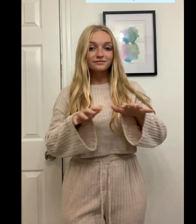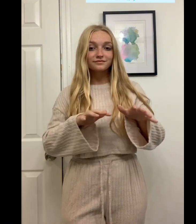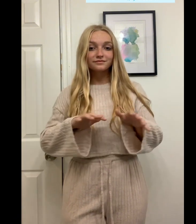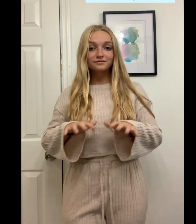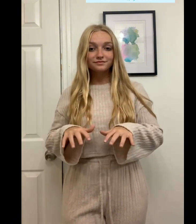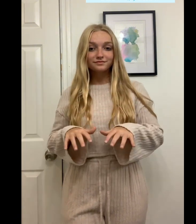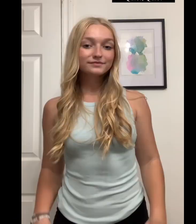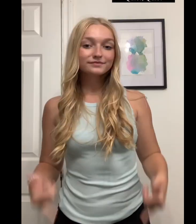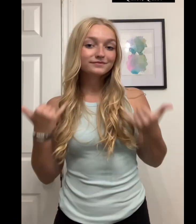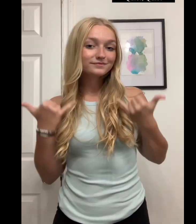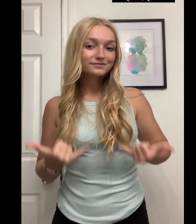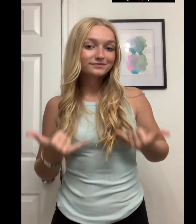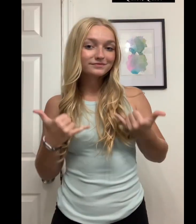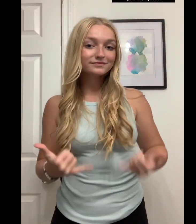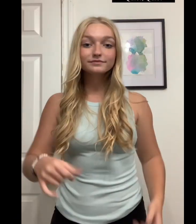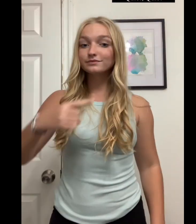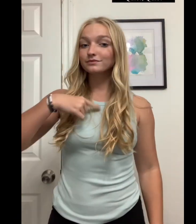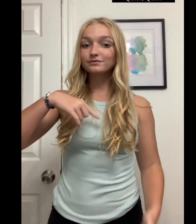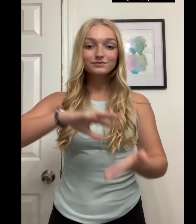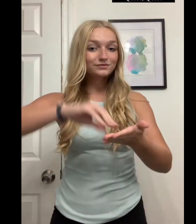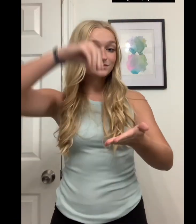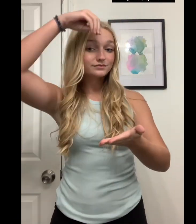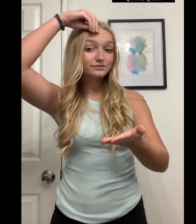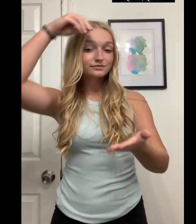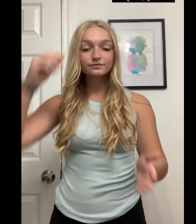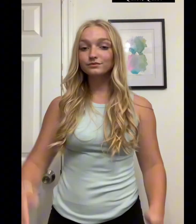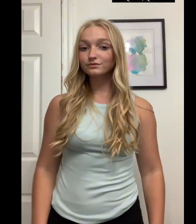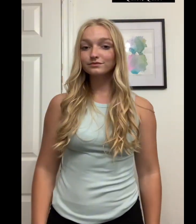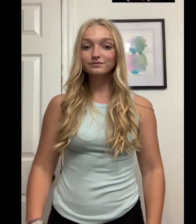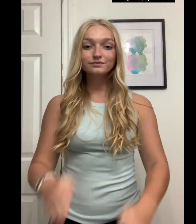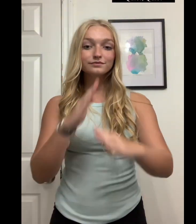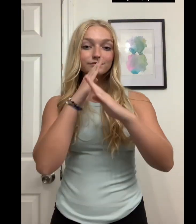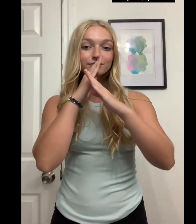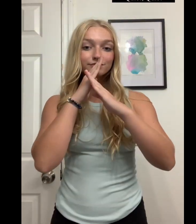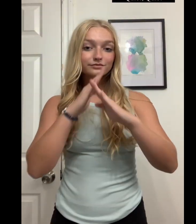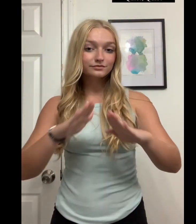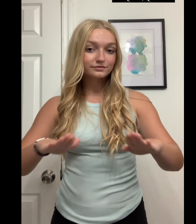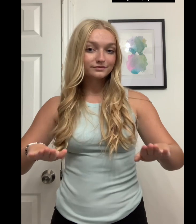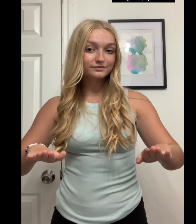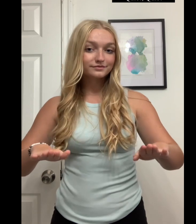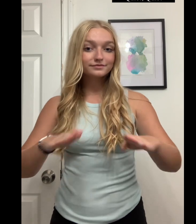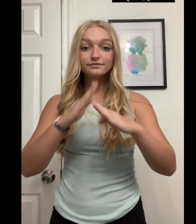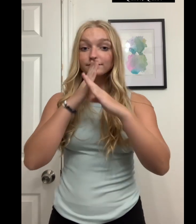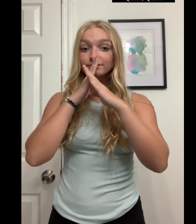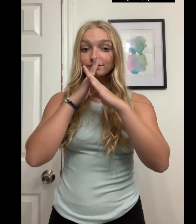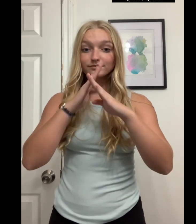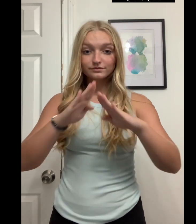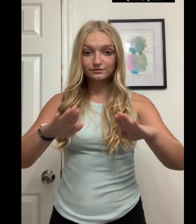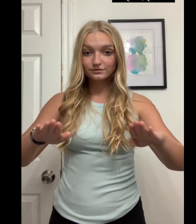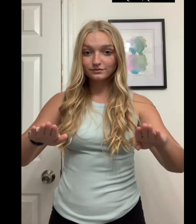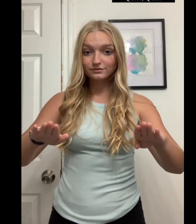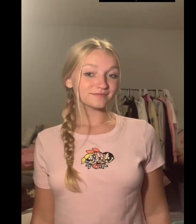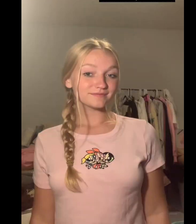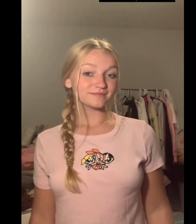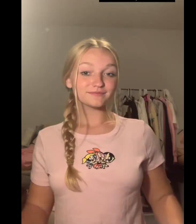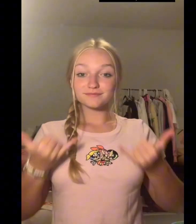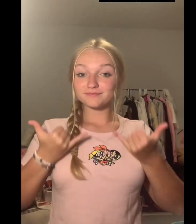Today I learned quiet, quiet. Today